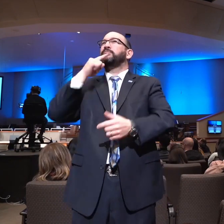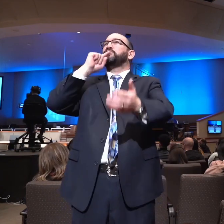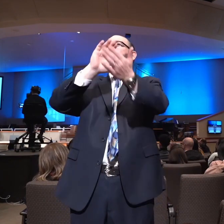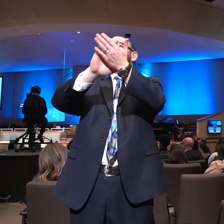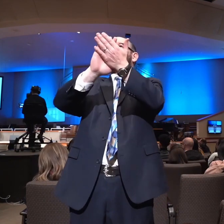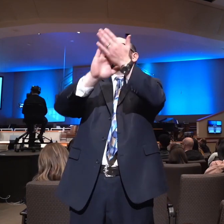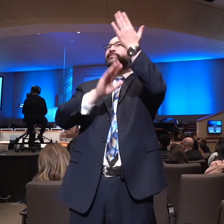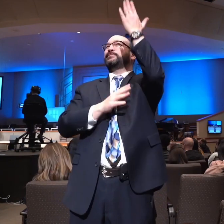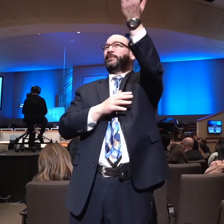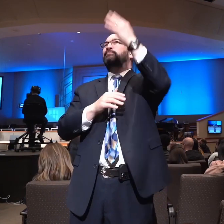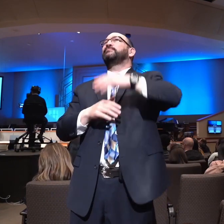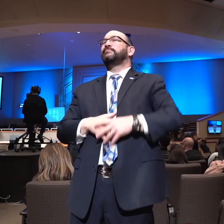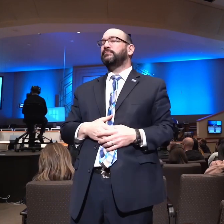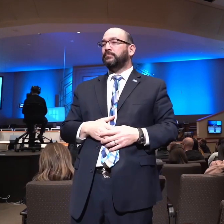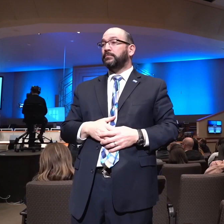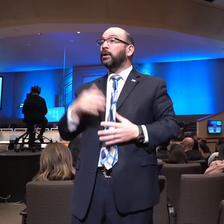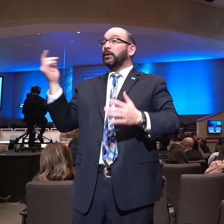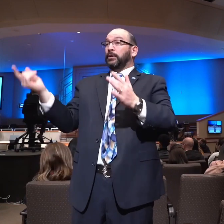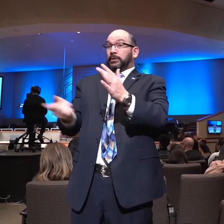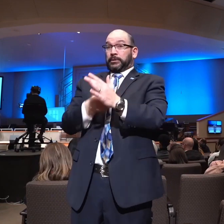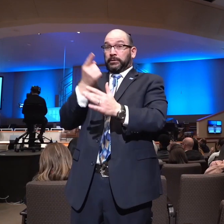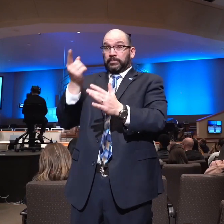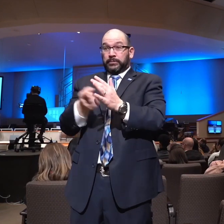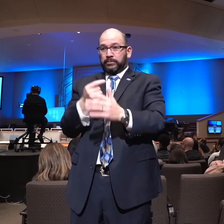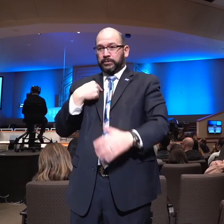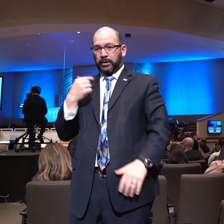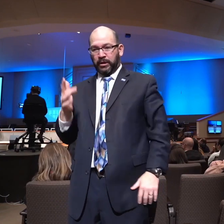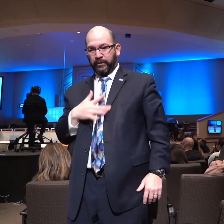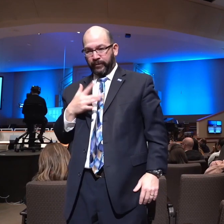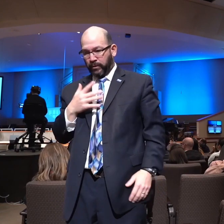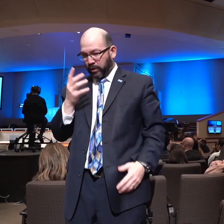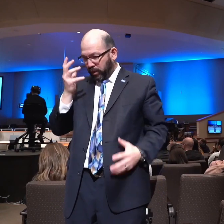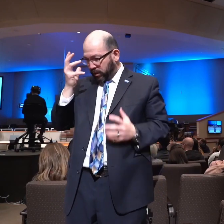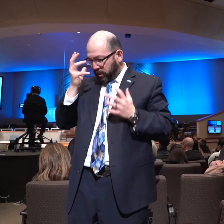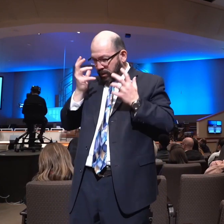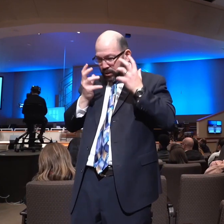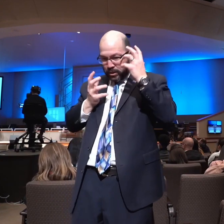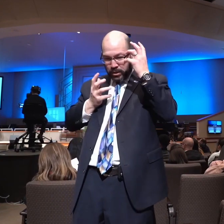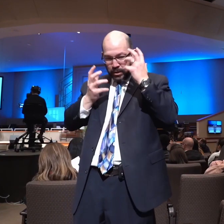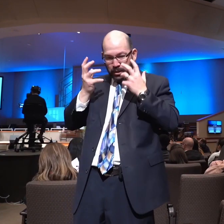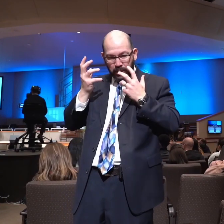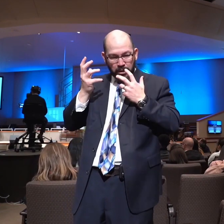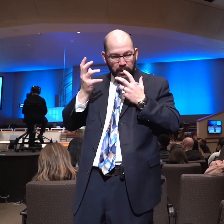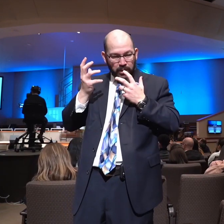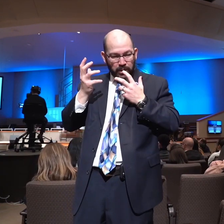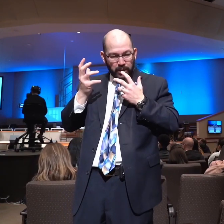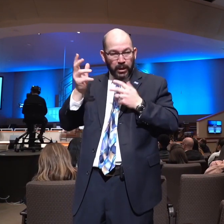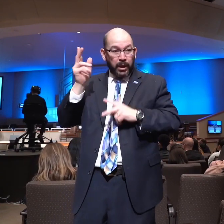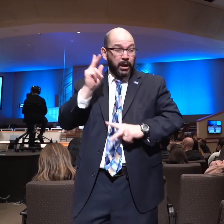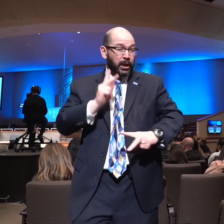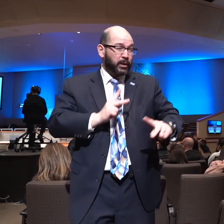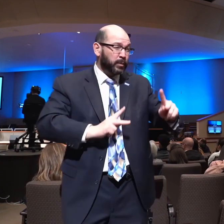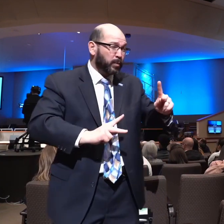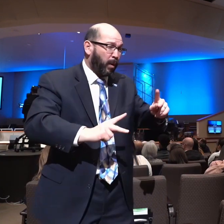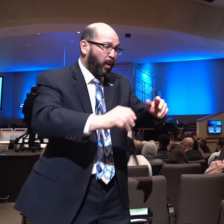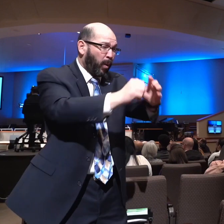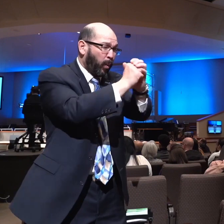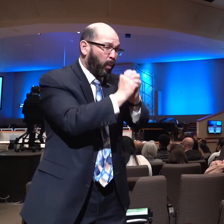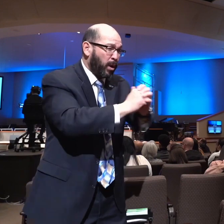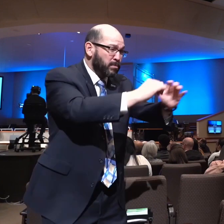Sometimes it's embarrassing to me because I feel that people who worship false gods sometimes have more dedication